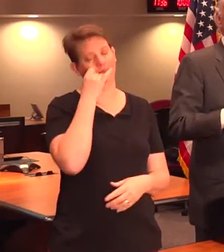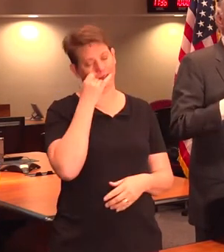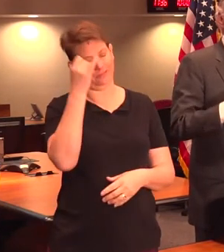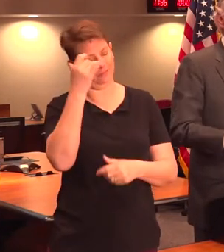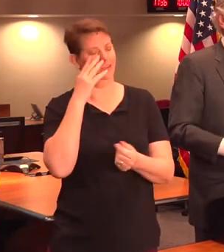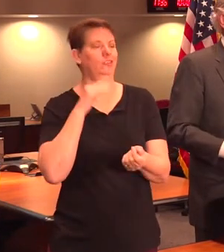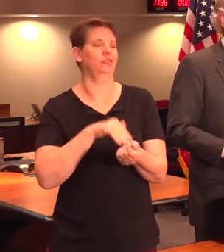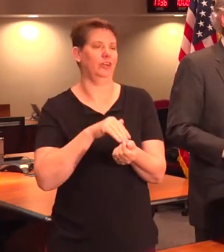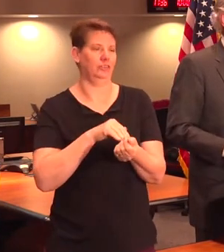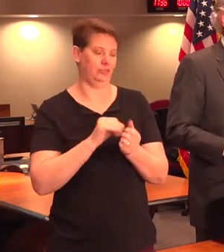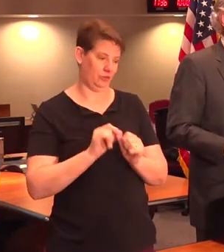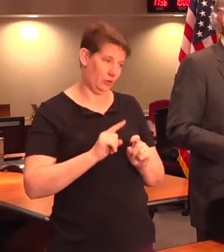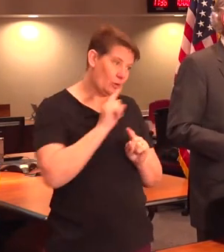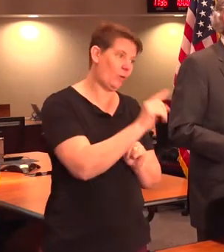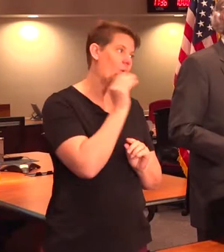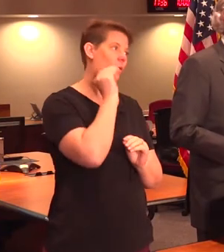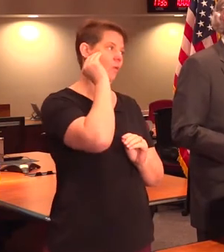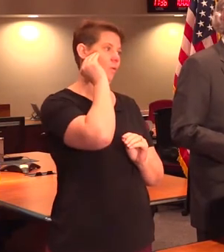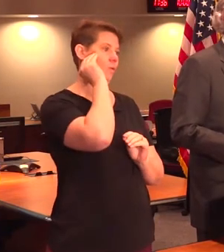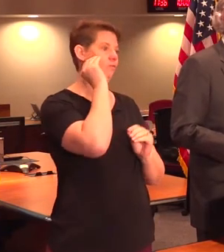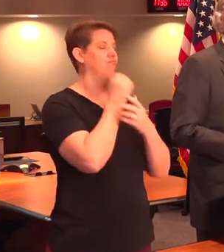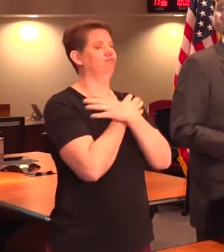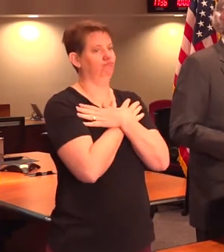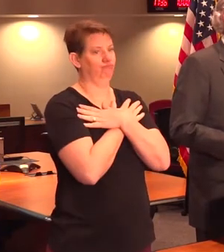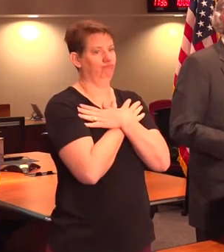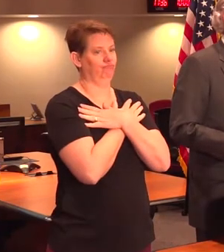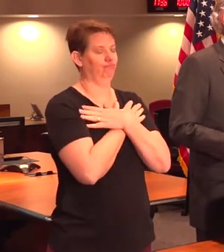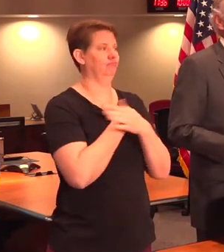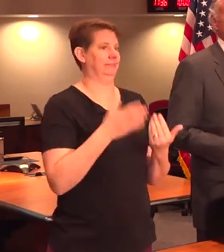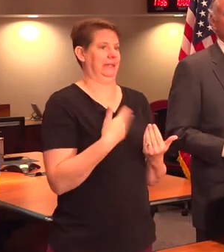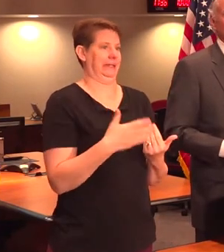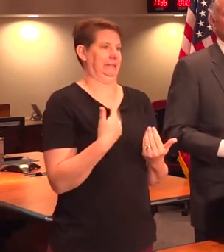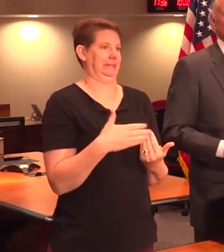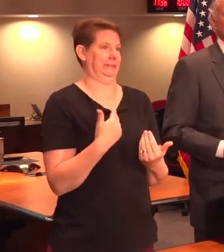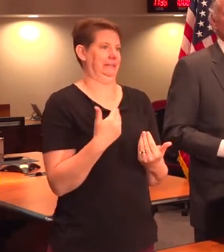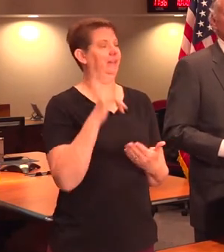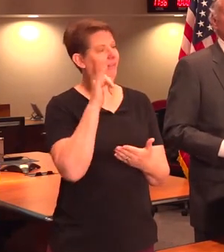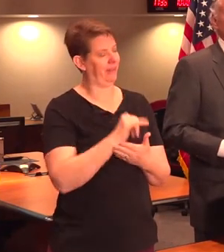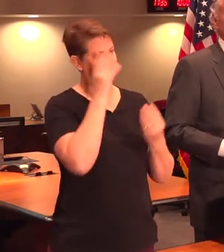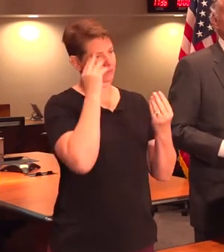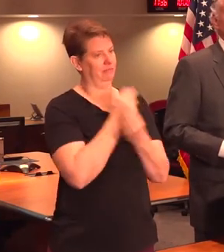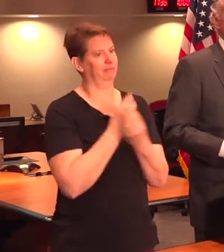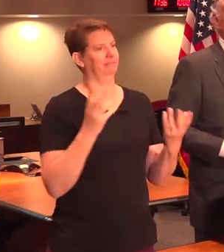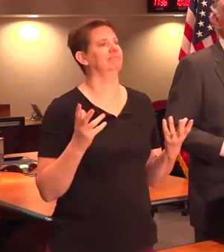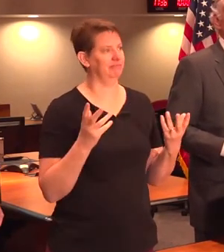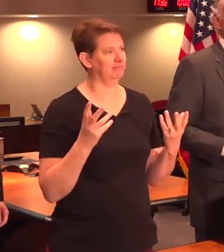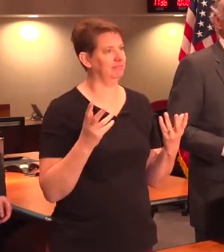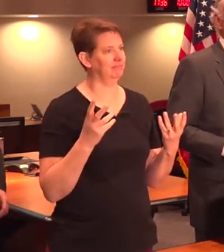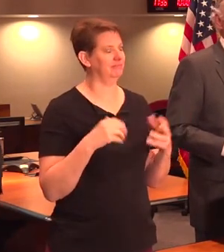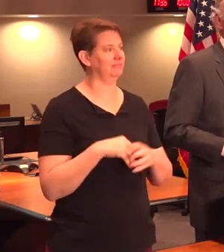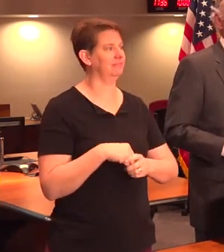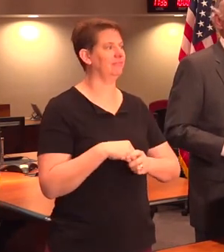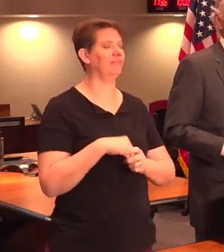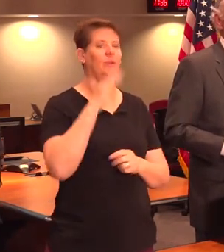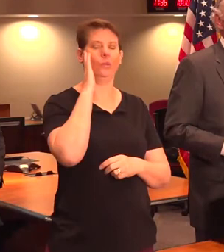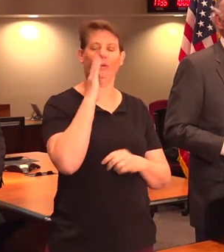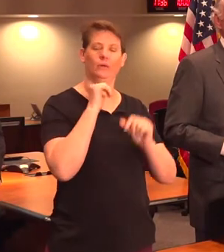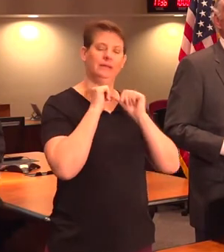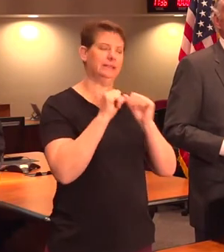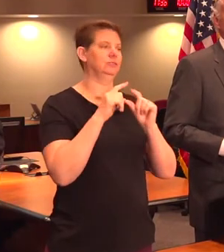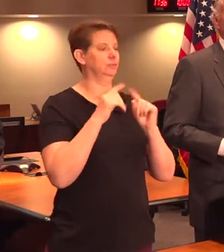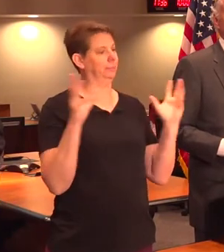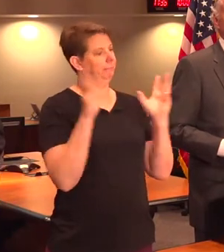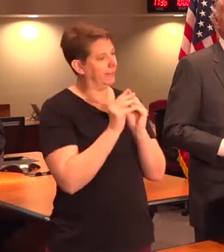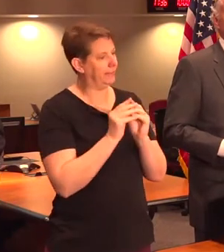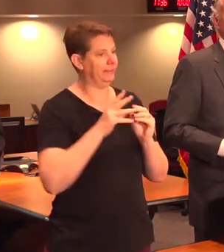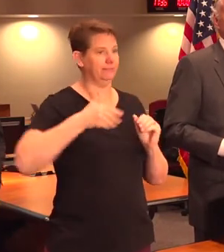doctor, you go home, and you take it easy. So that's our message. And we will be continuing to meet